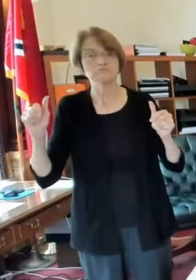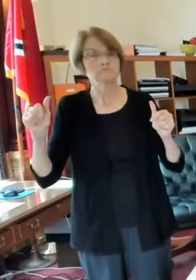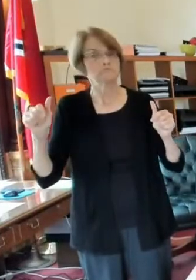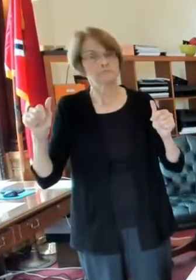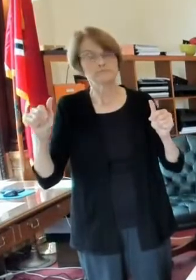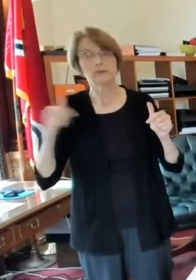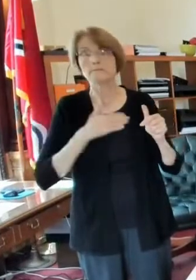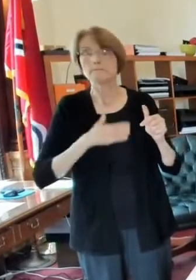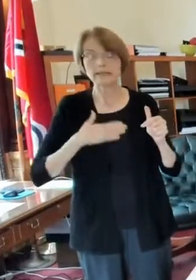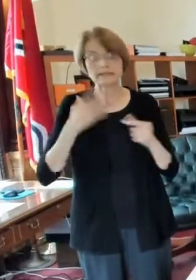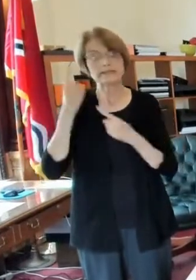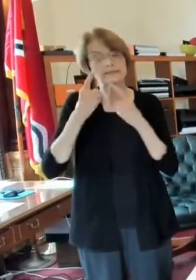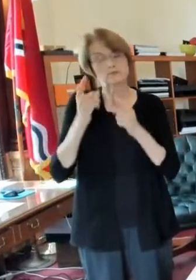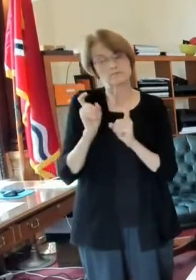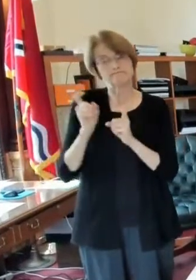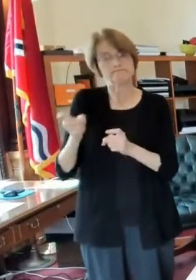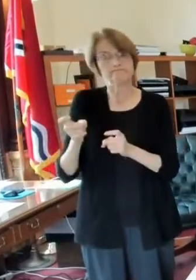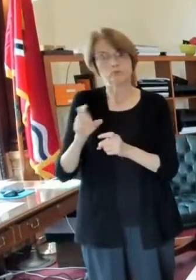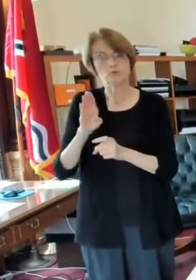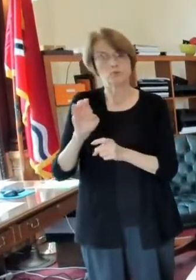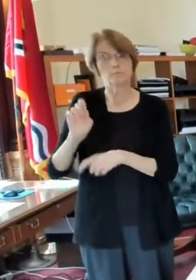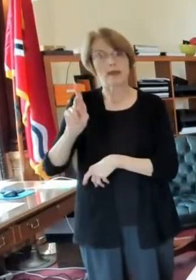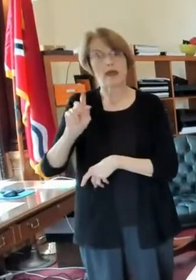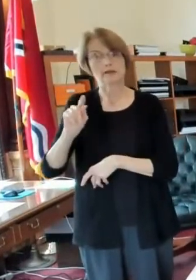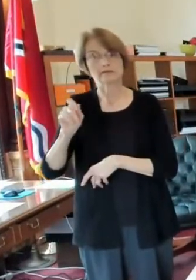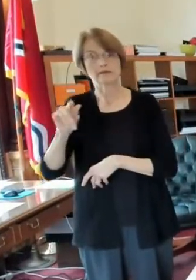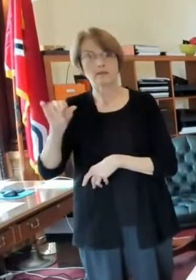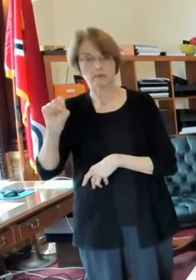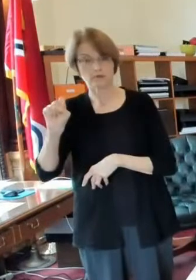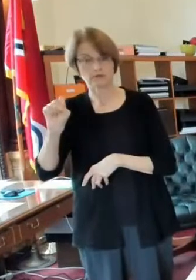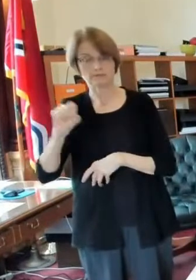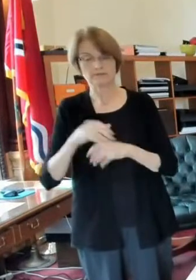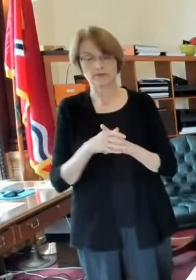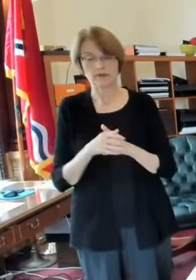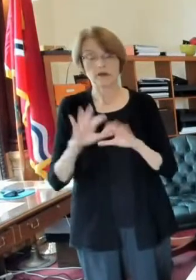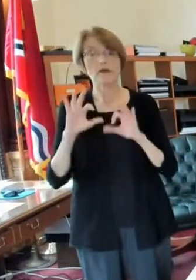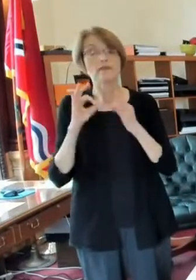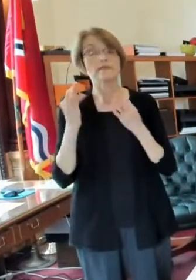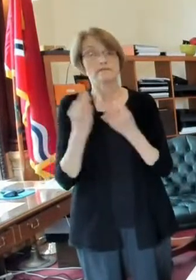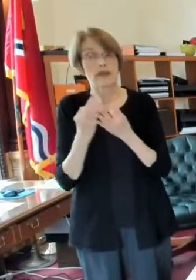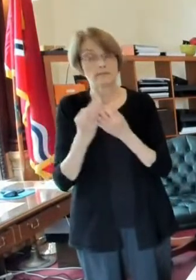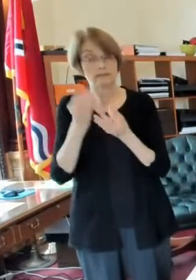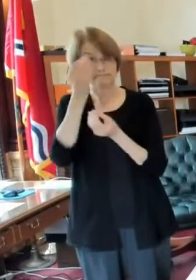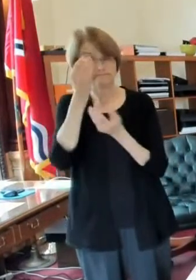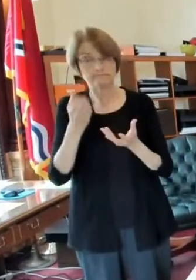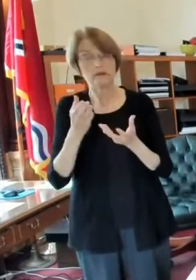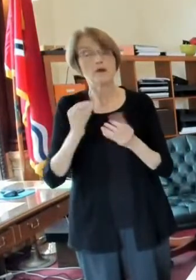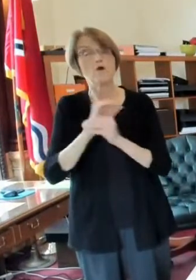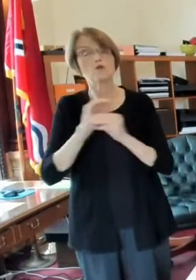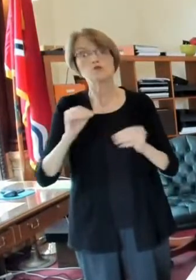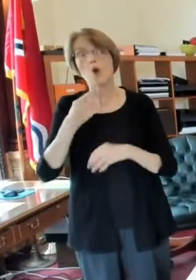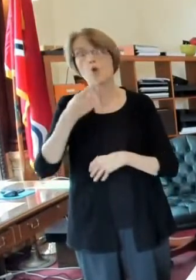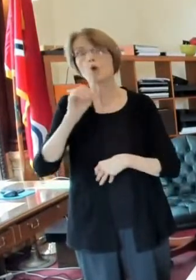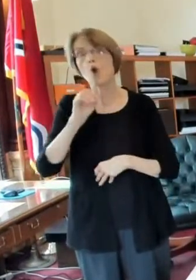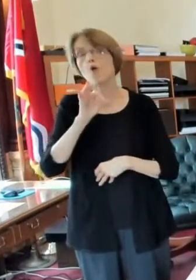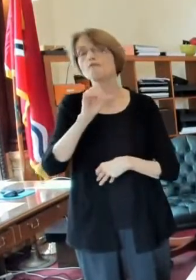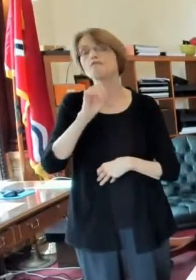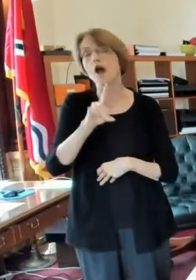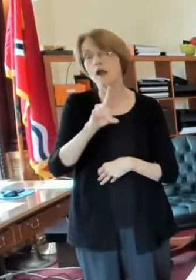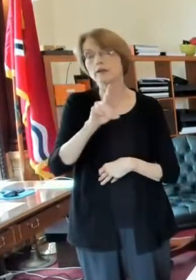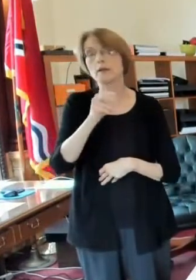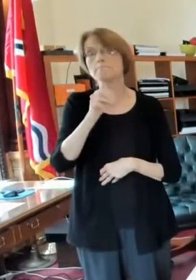please consider donating to backstoppers family does want to say there there is no gofundme account or any of that on